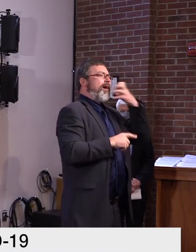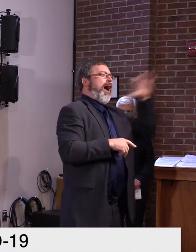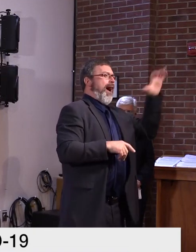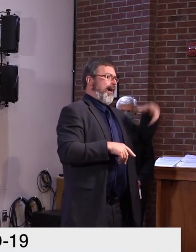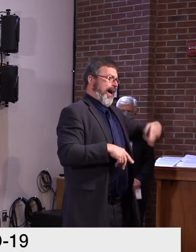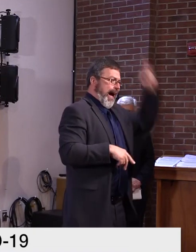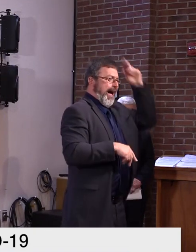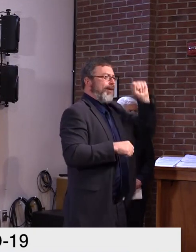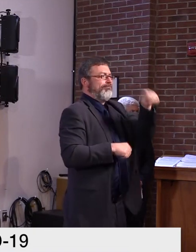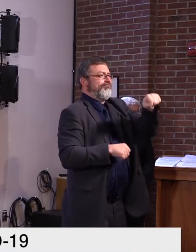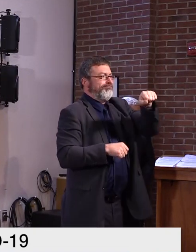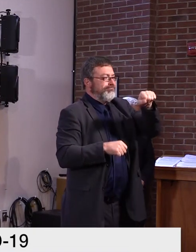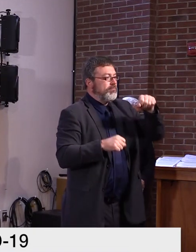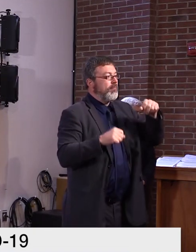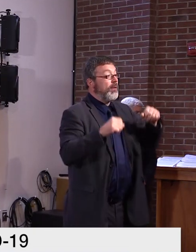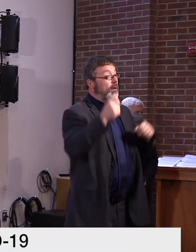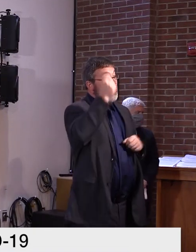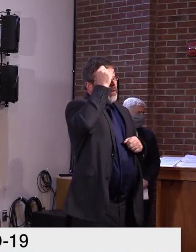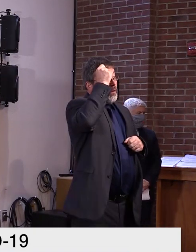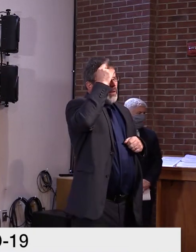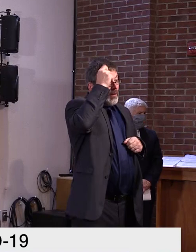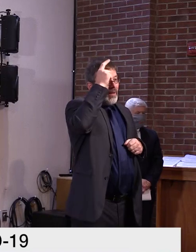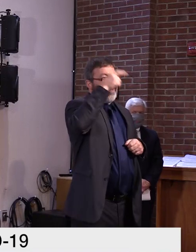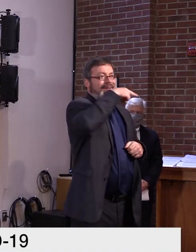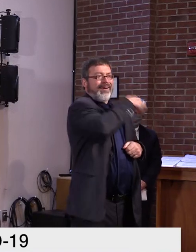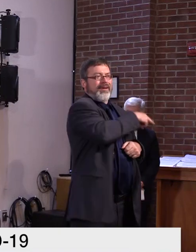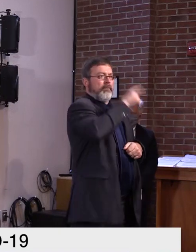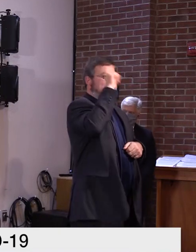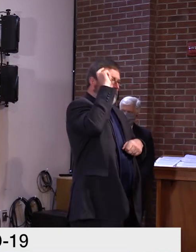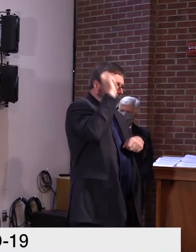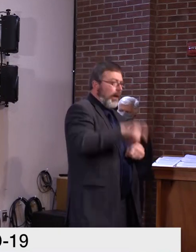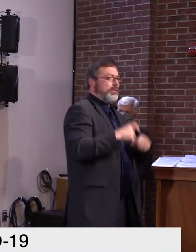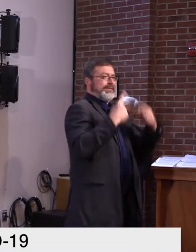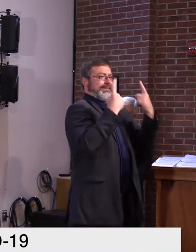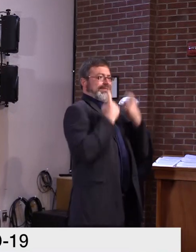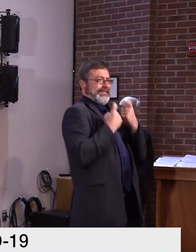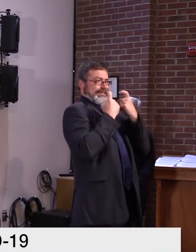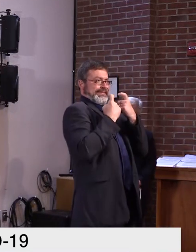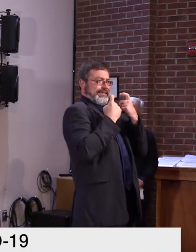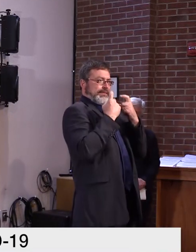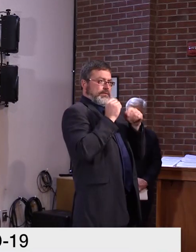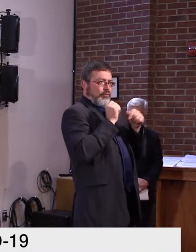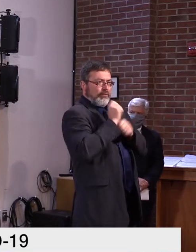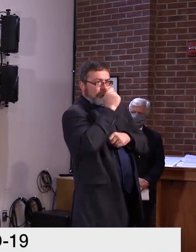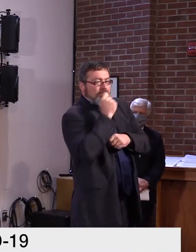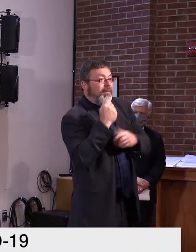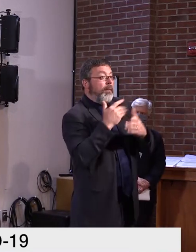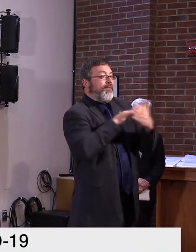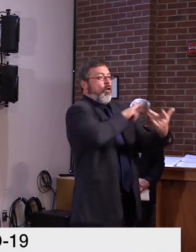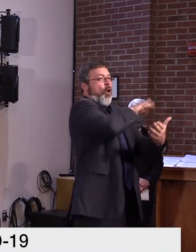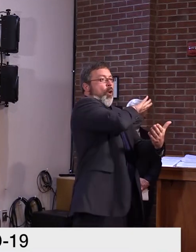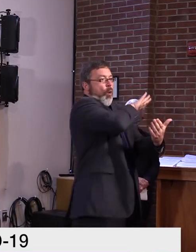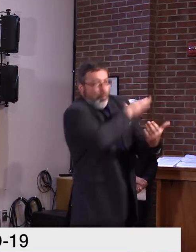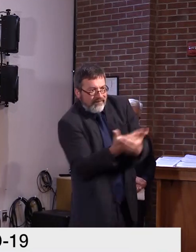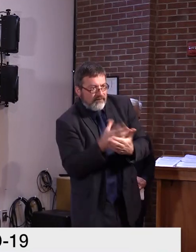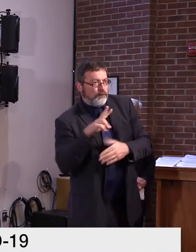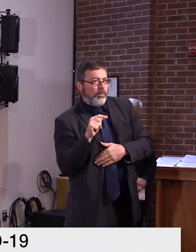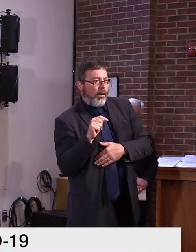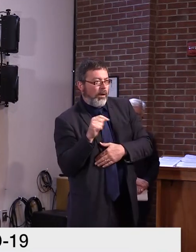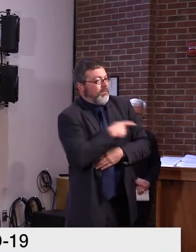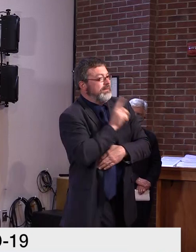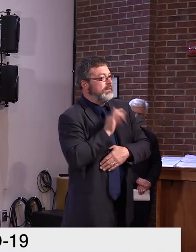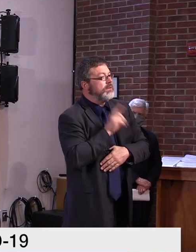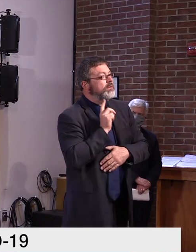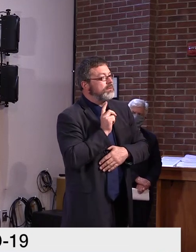either before they came here or quarantined before they came here, or when, once they got here, were tested to be